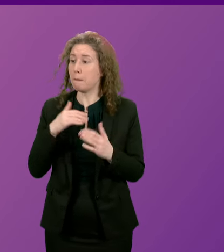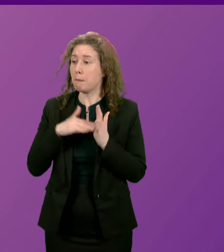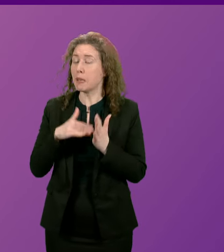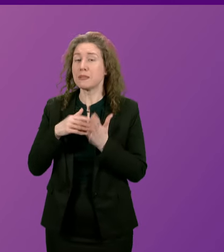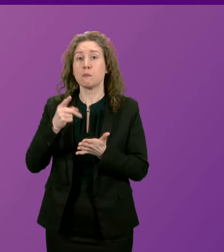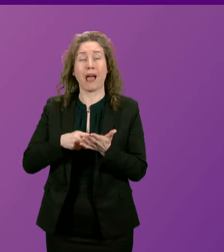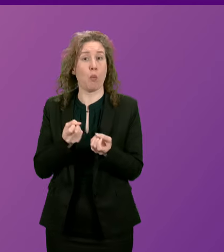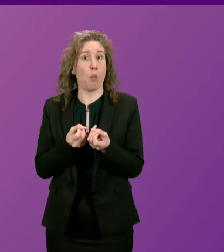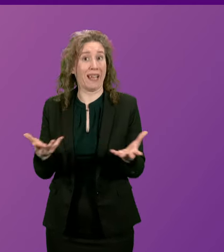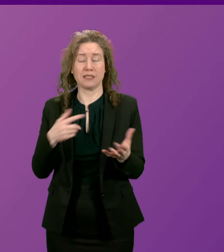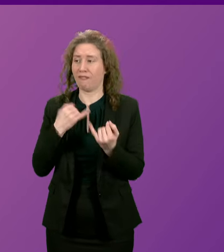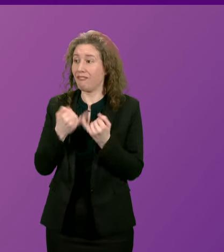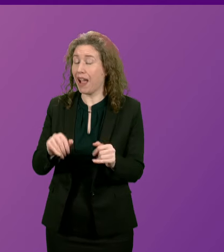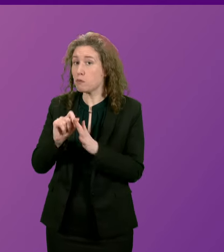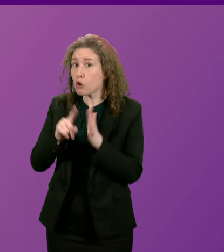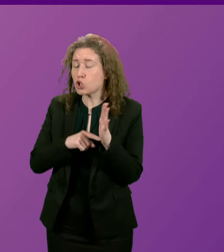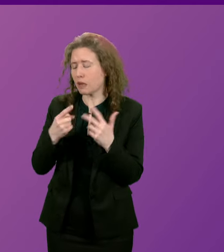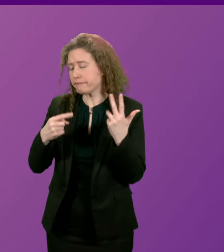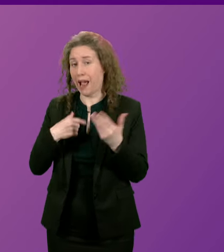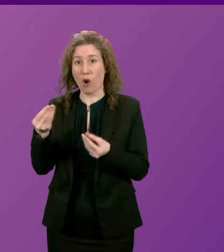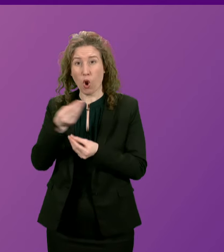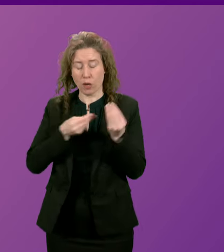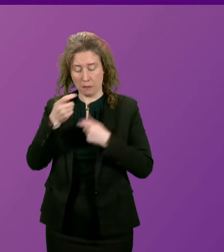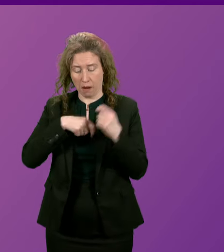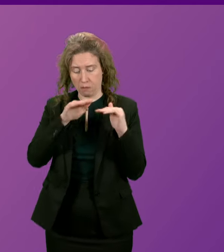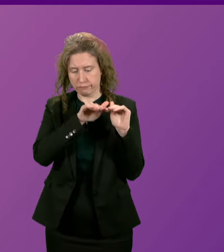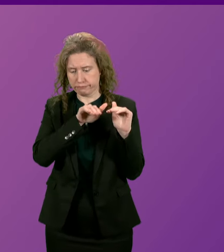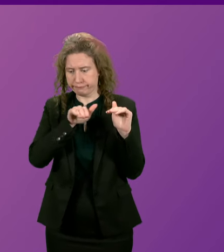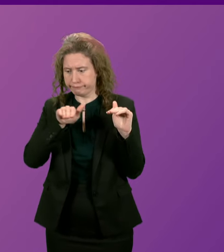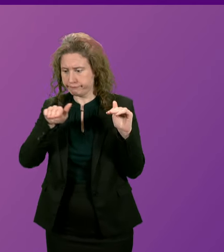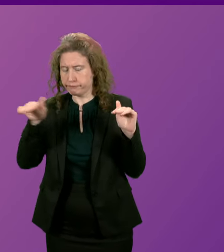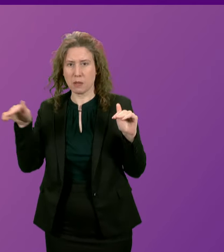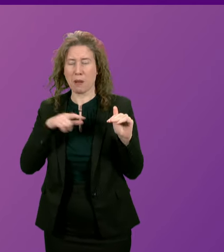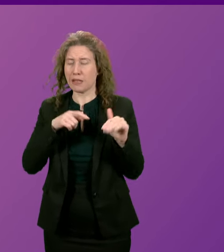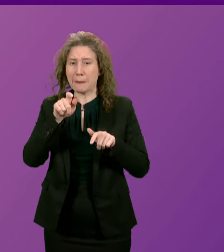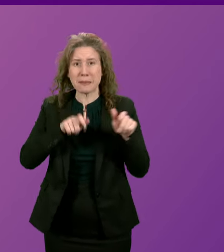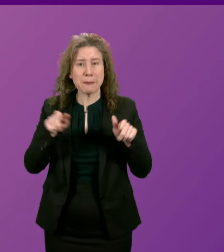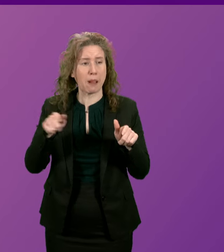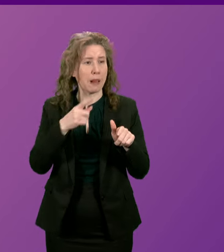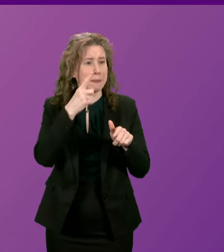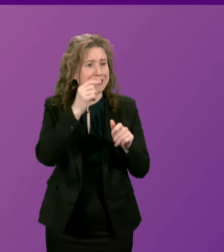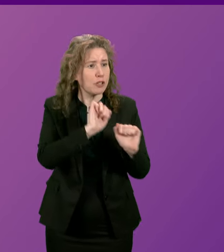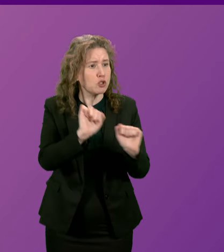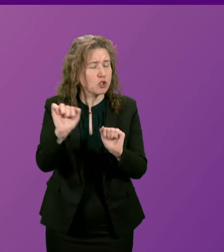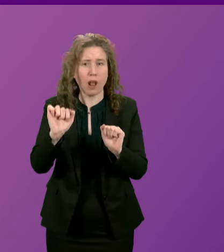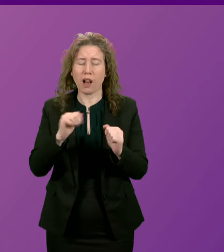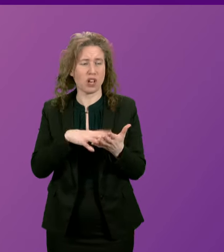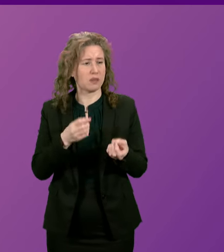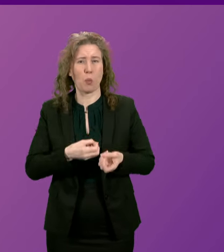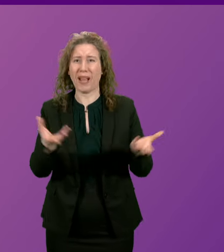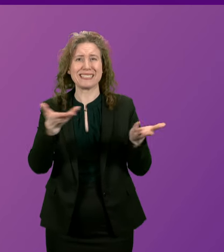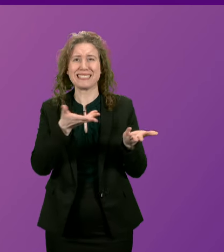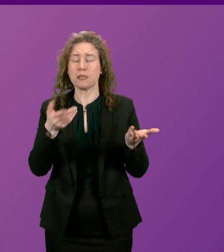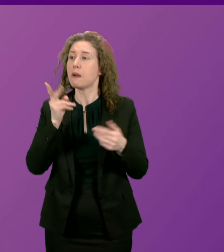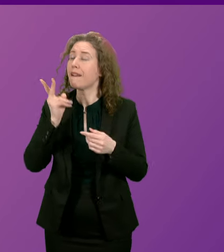on failed projects and our economy flatlining while the huge potential of our people is squandered. But yet again,